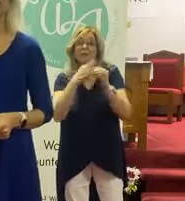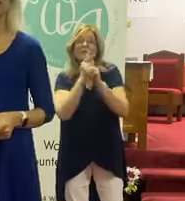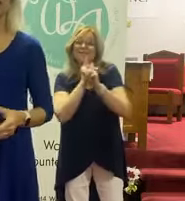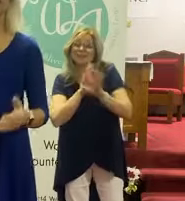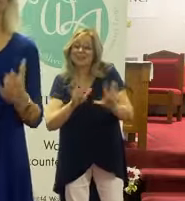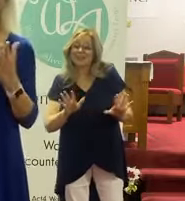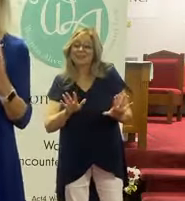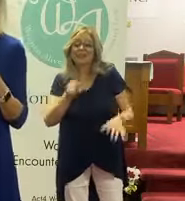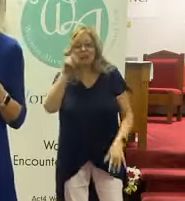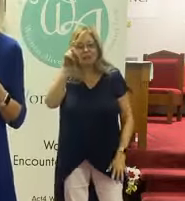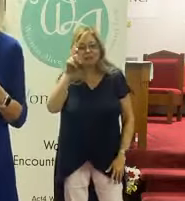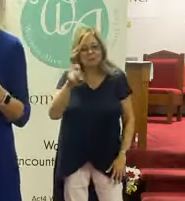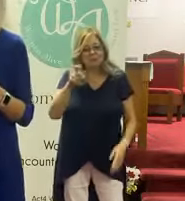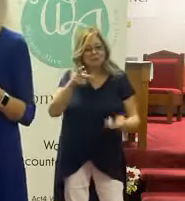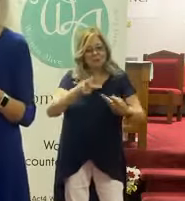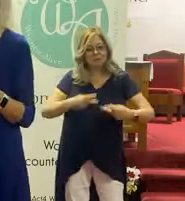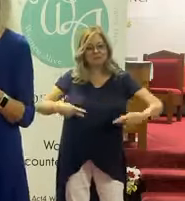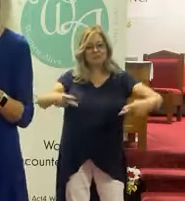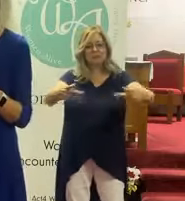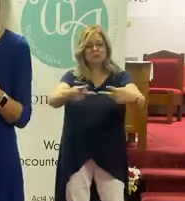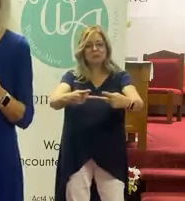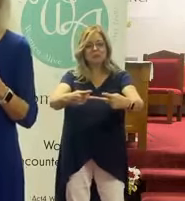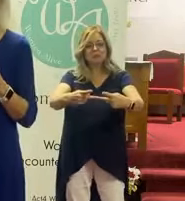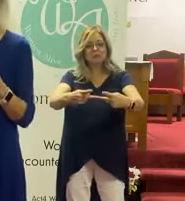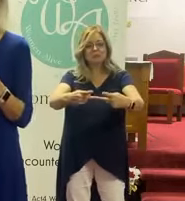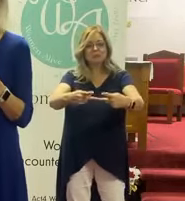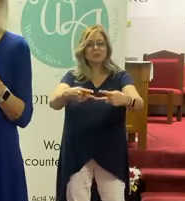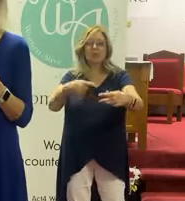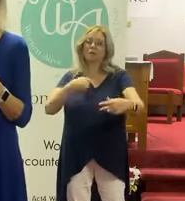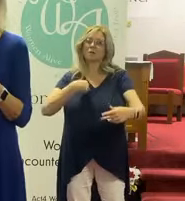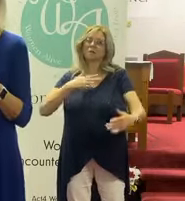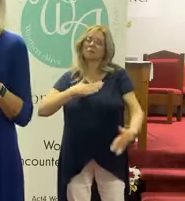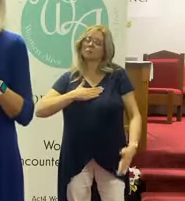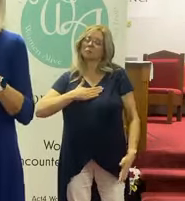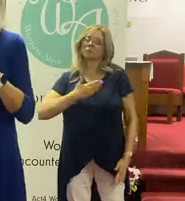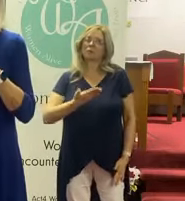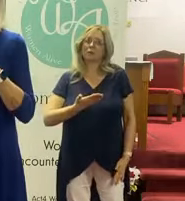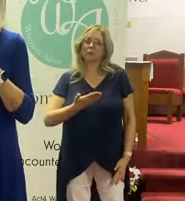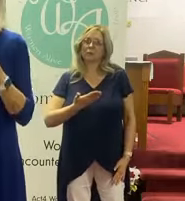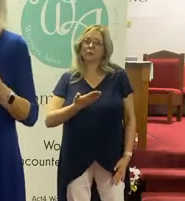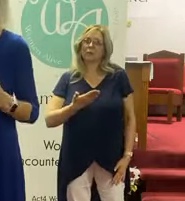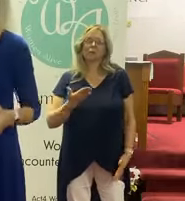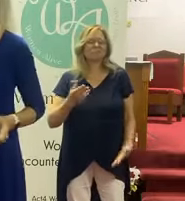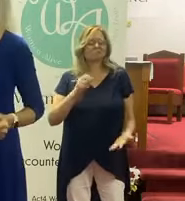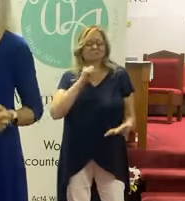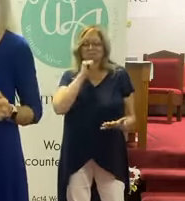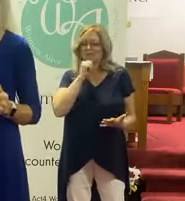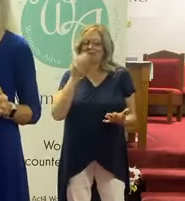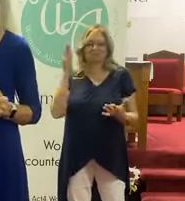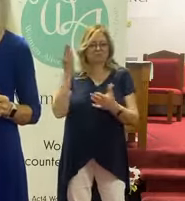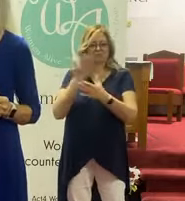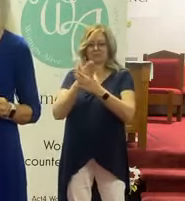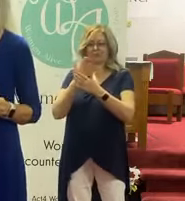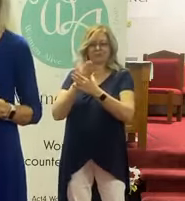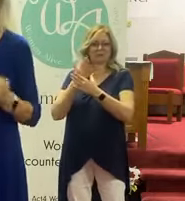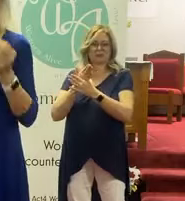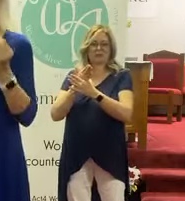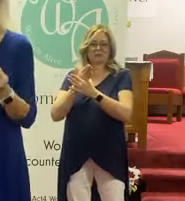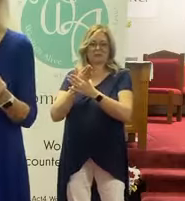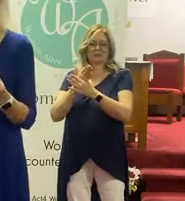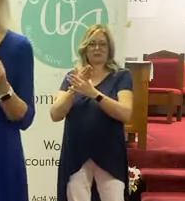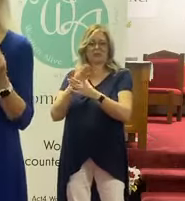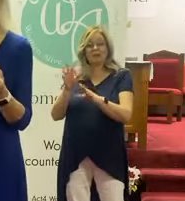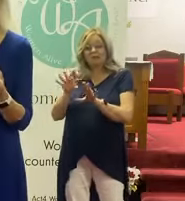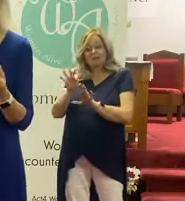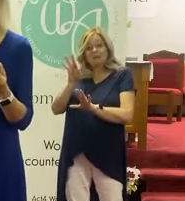morning. I had to get into that place where I was willing to not be distracted and